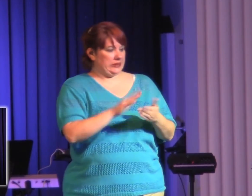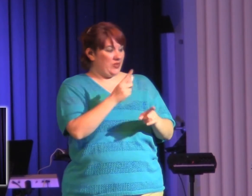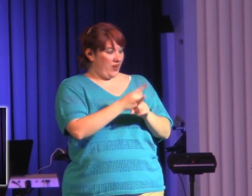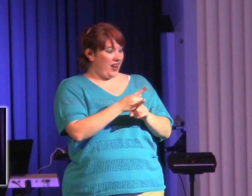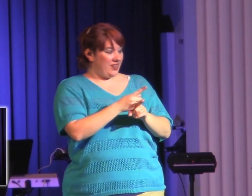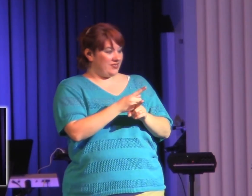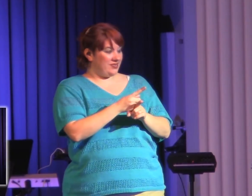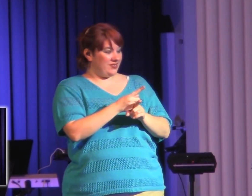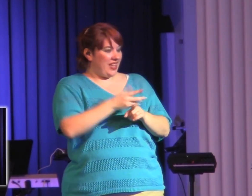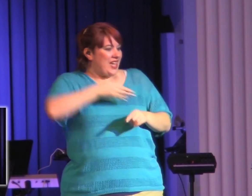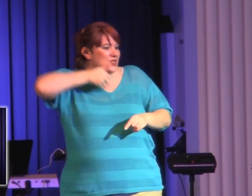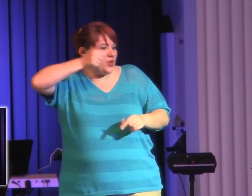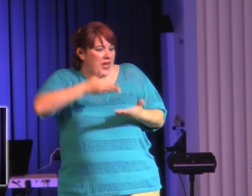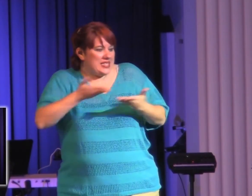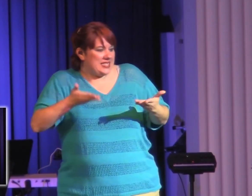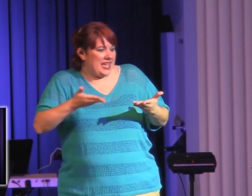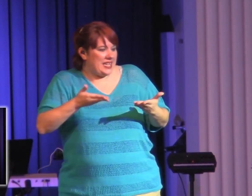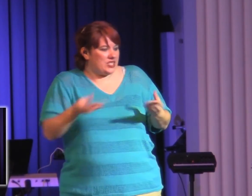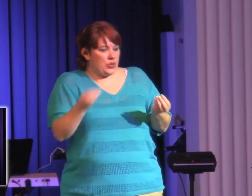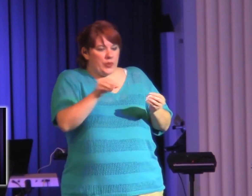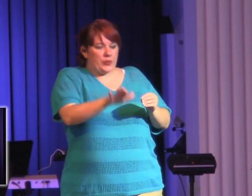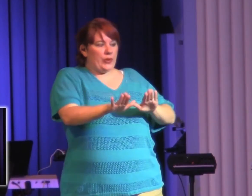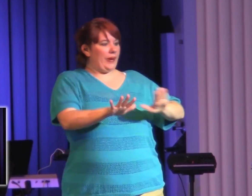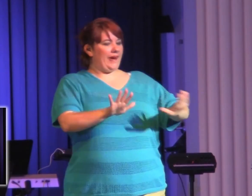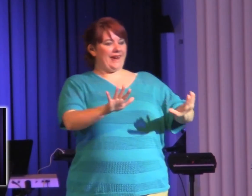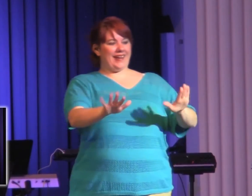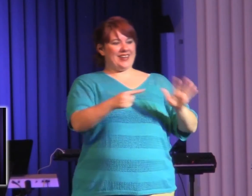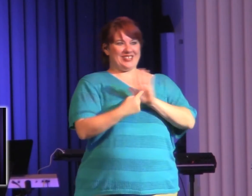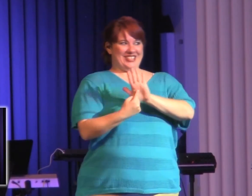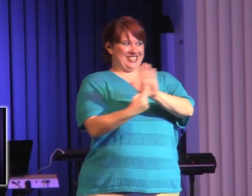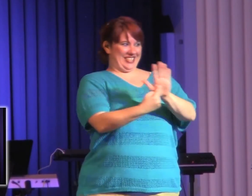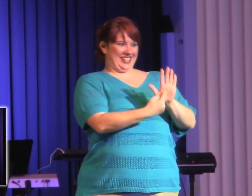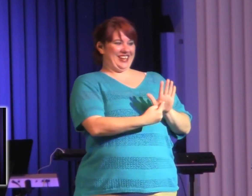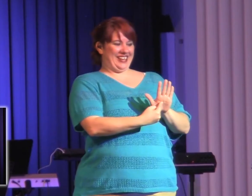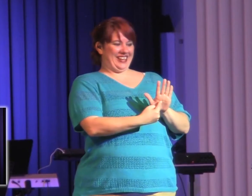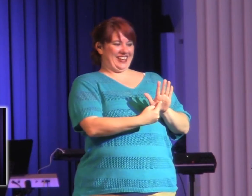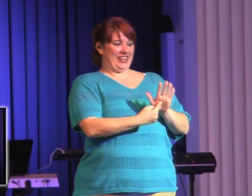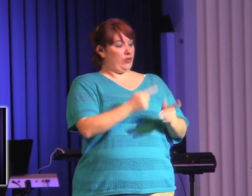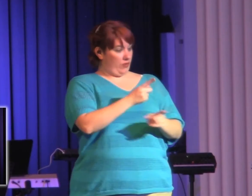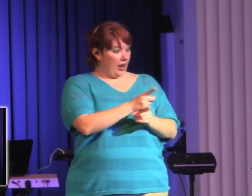Do you know that in everyday life, whether we know it or not, the Holy Spirit is there?